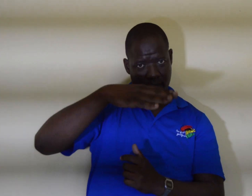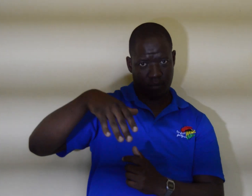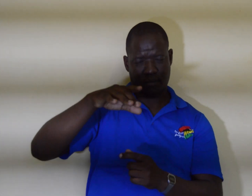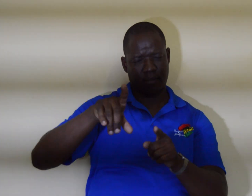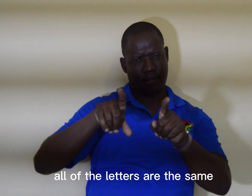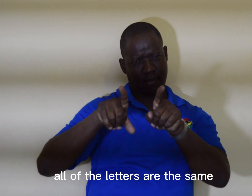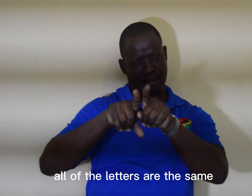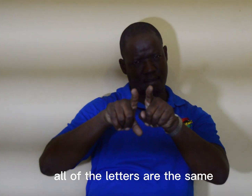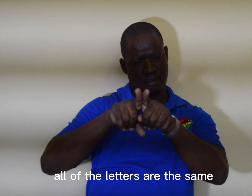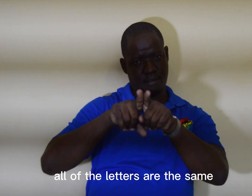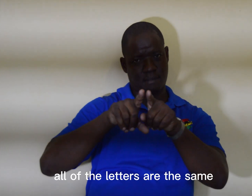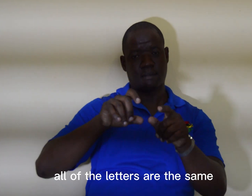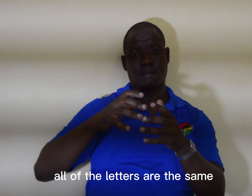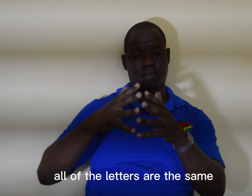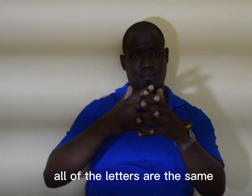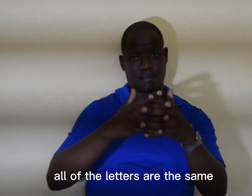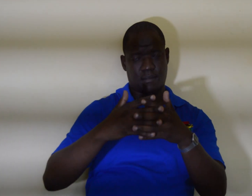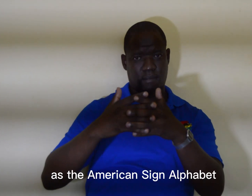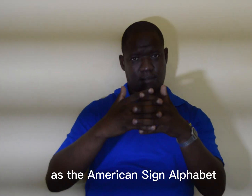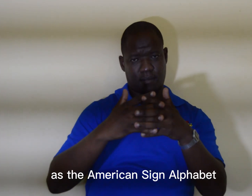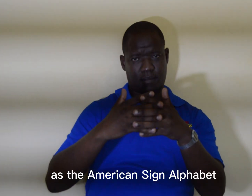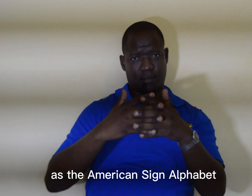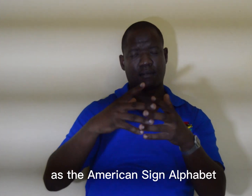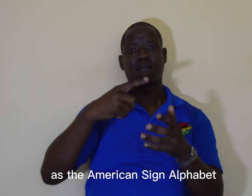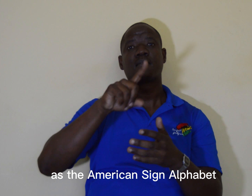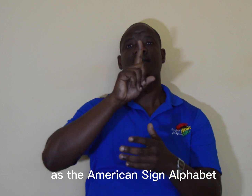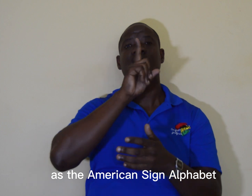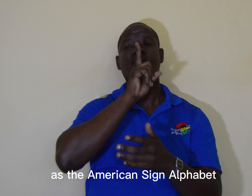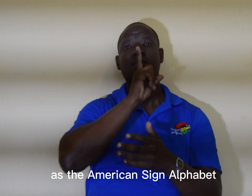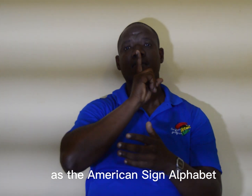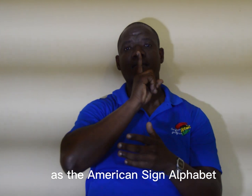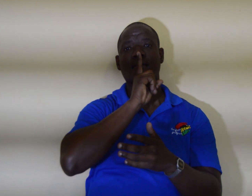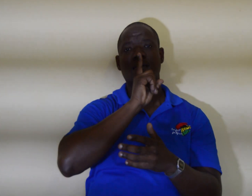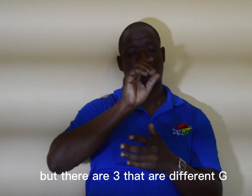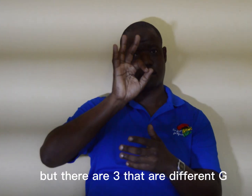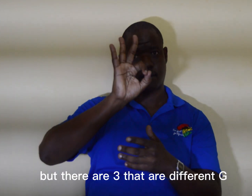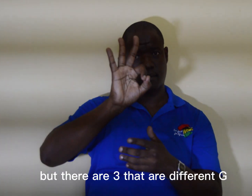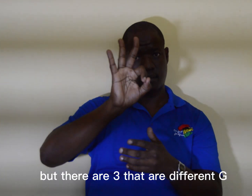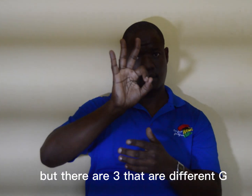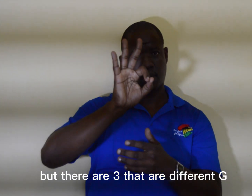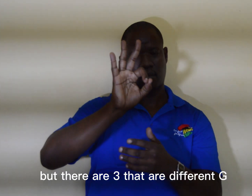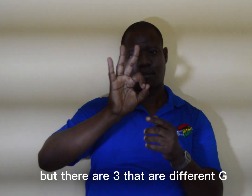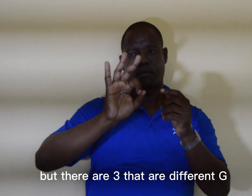All of the letters are the same as the American sign alphabet, but there are three